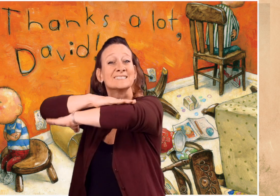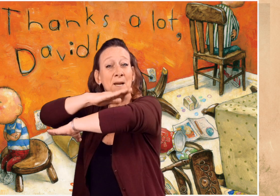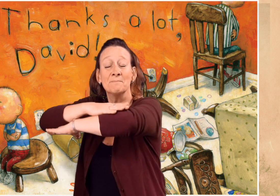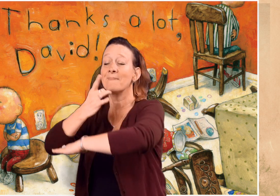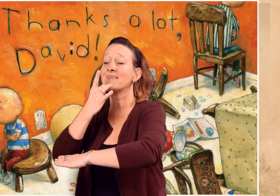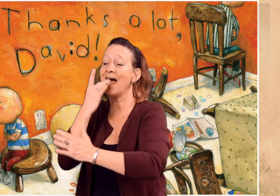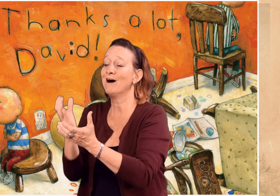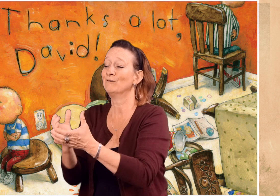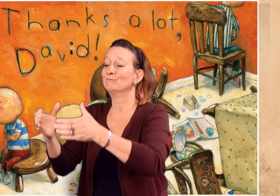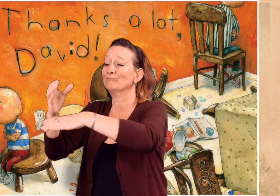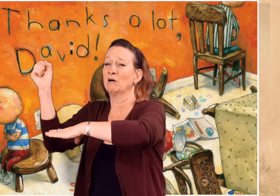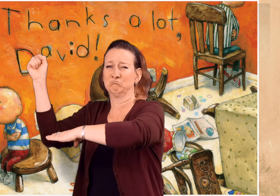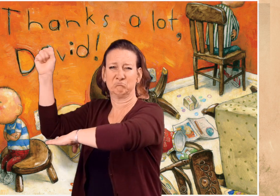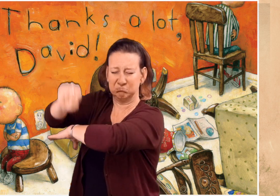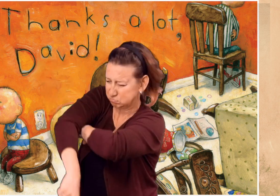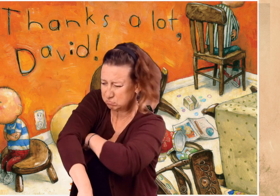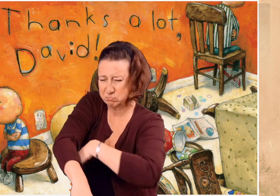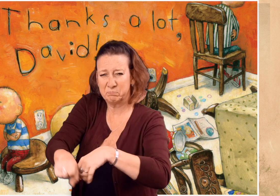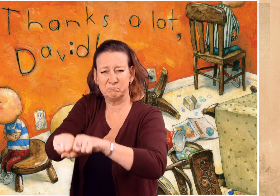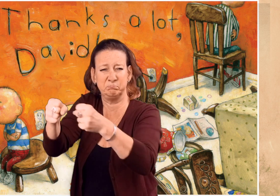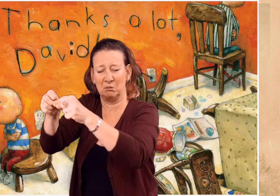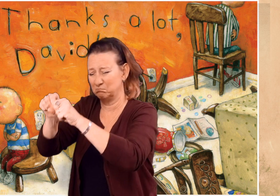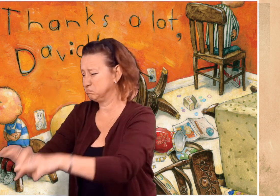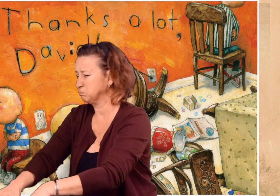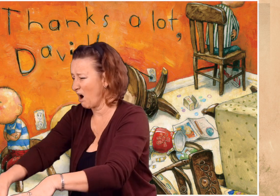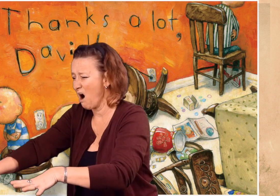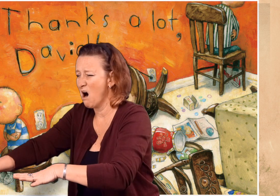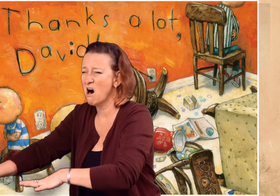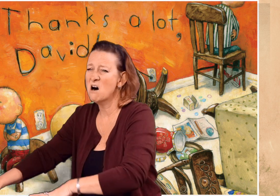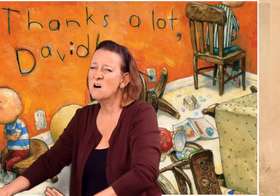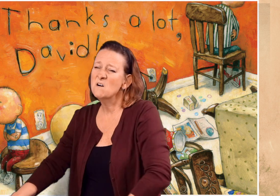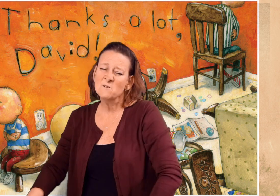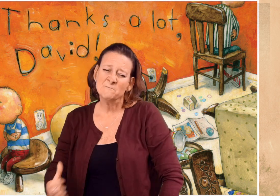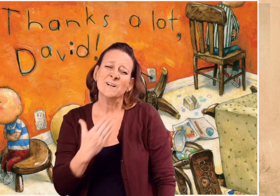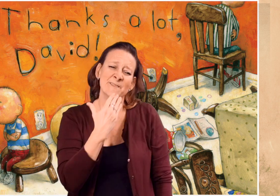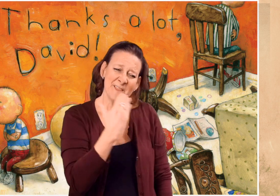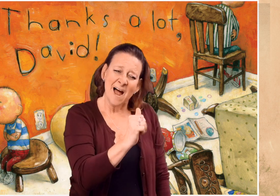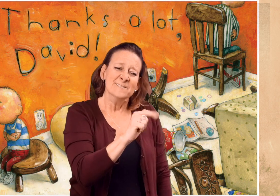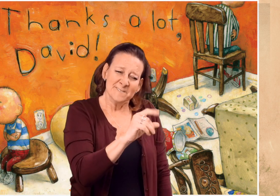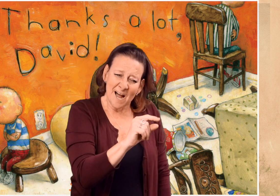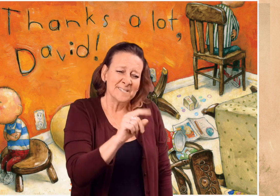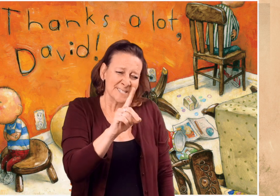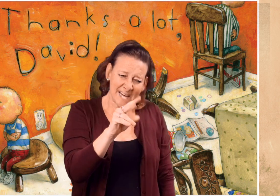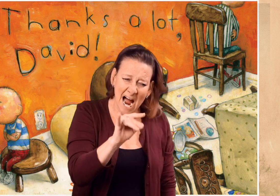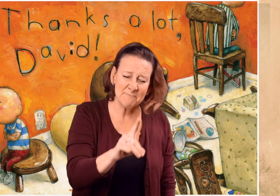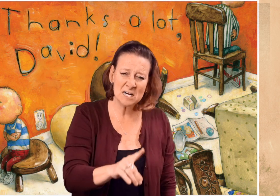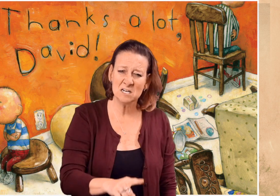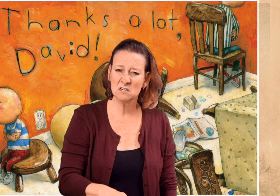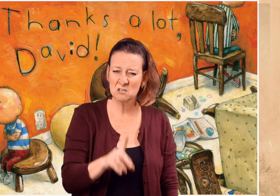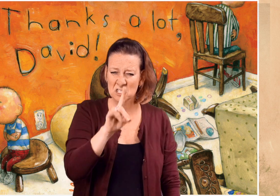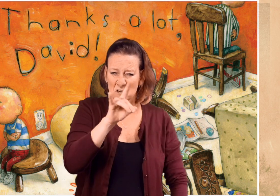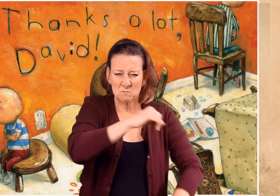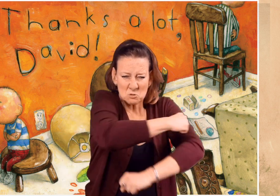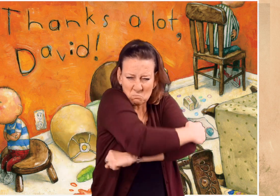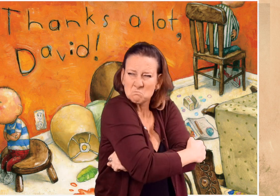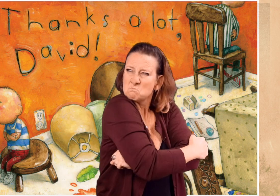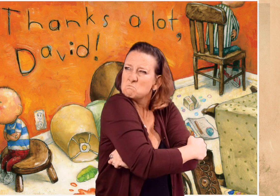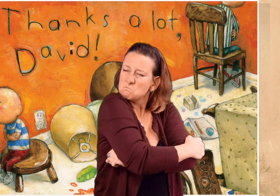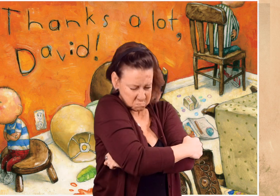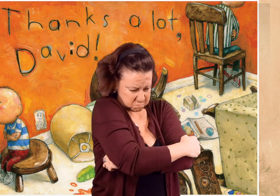The table lamp is knocked over and the living room's a mess. Thanks a lot, David! David sits